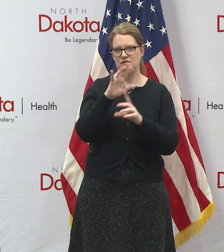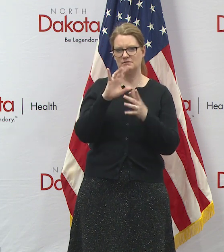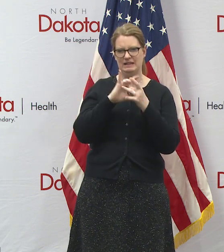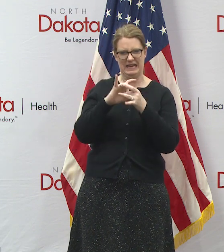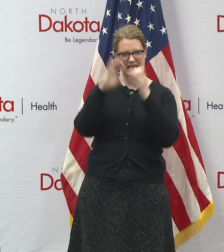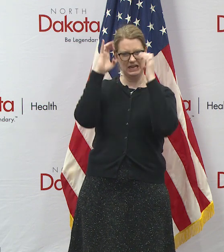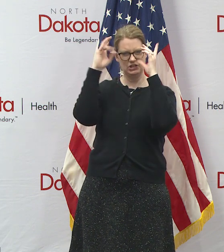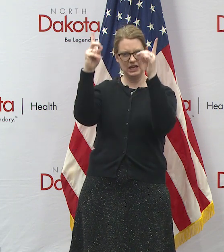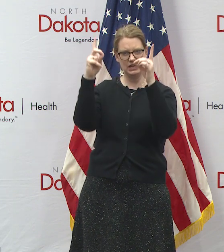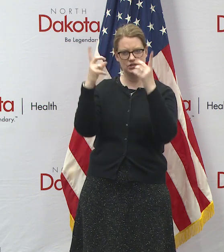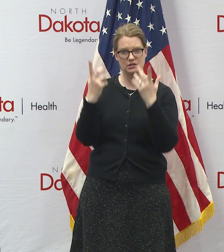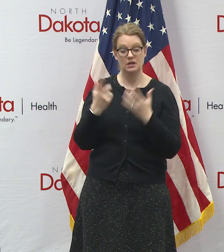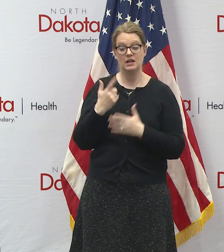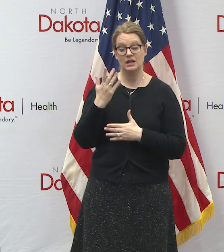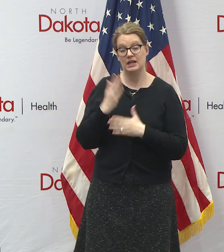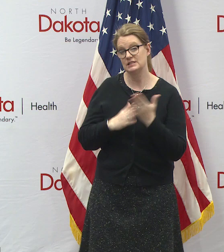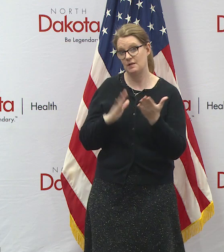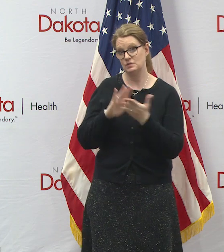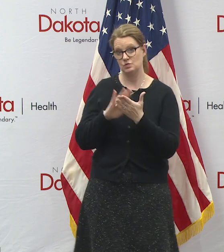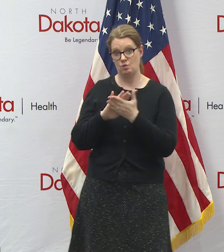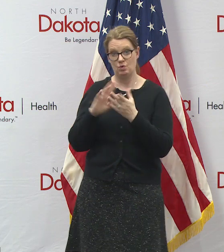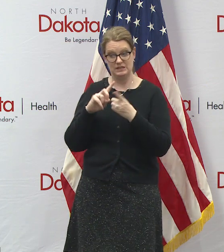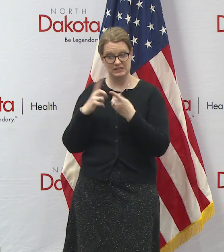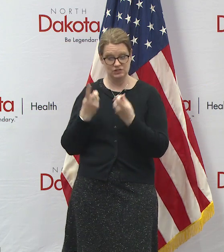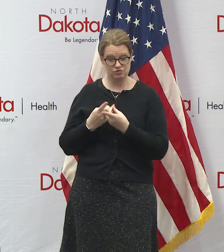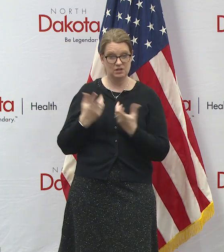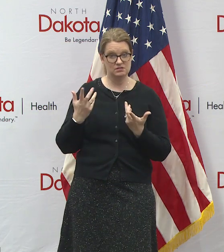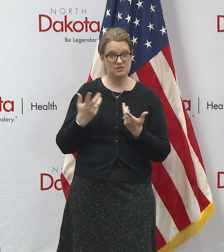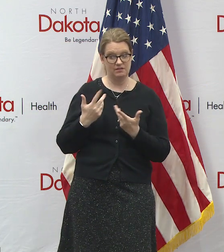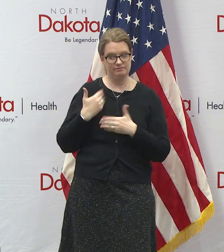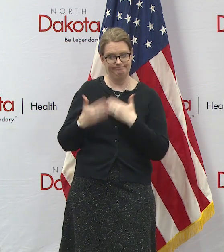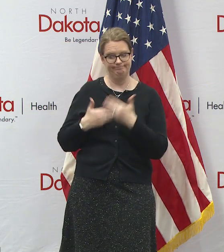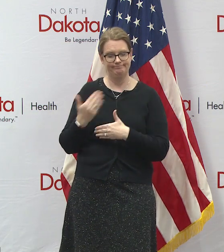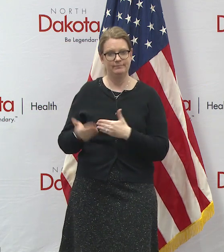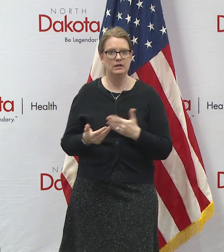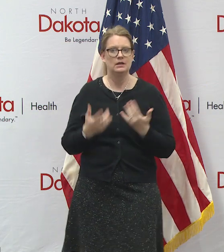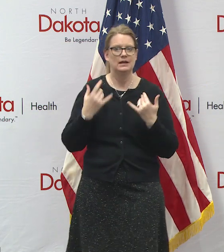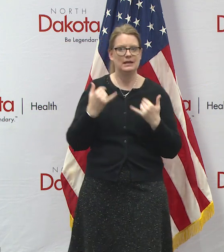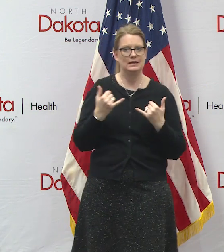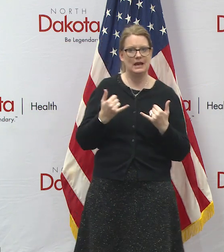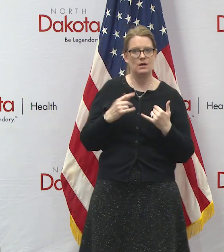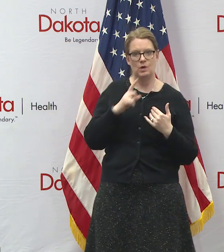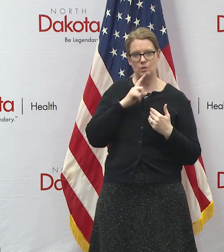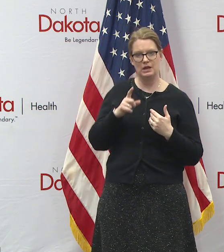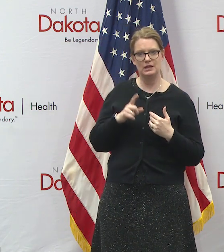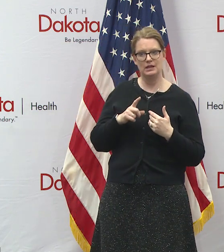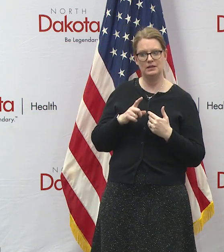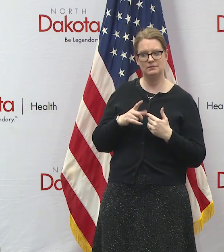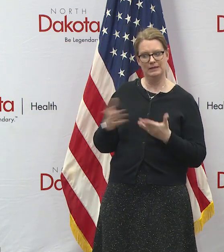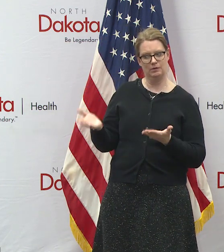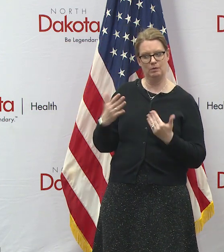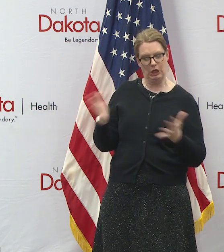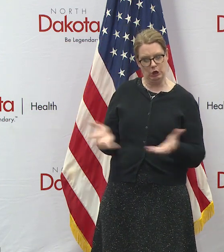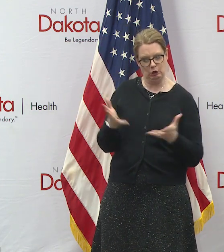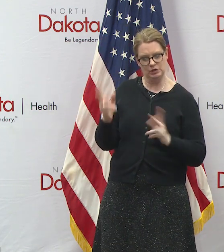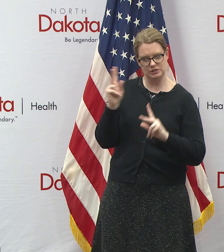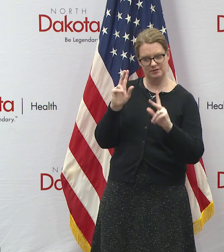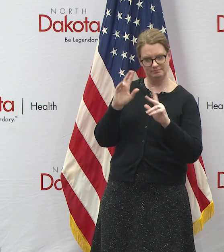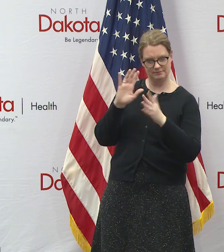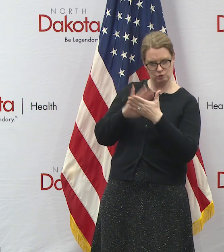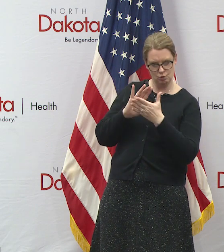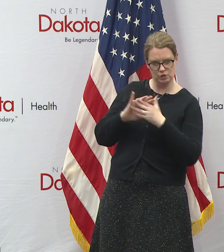in some school districts and that's another place again where we're uh you know pointing people towards to take a look at that legislation because that